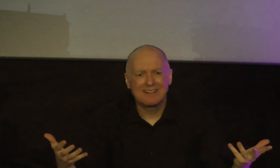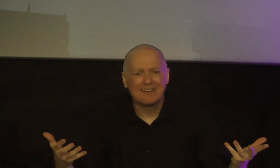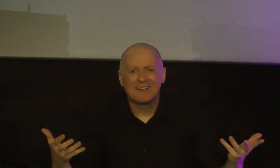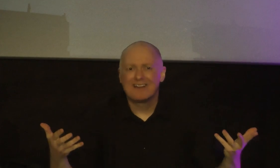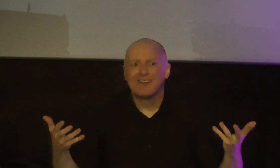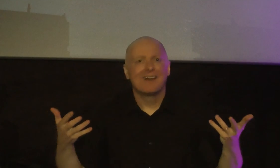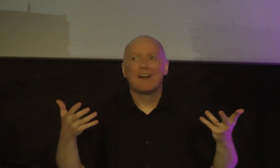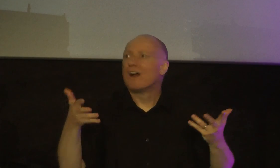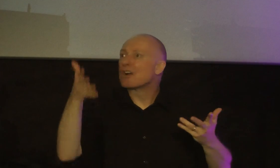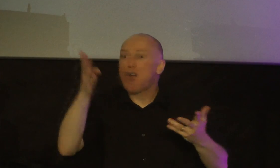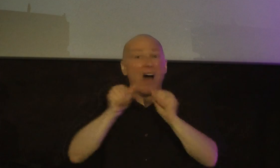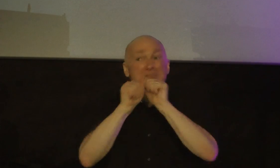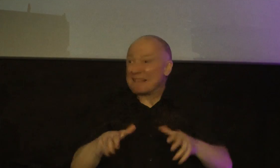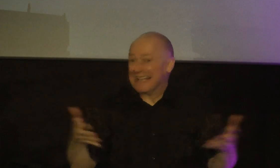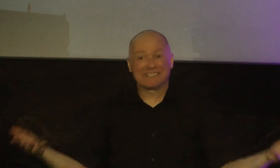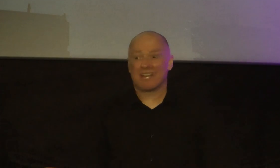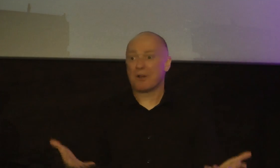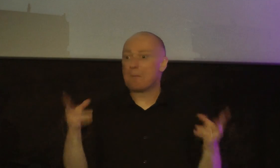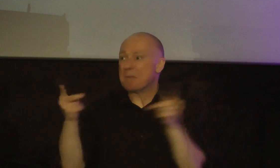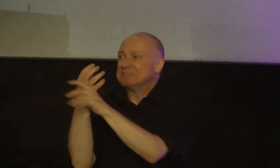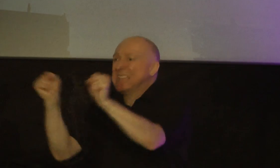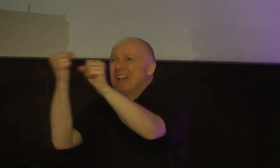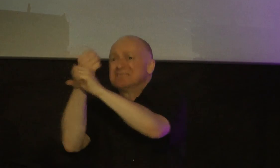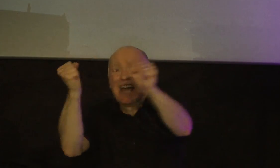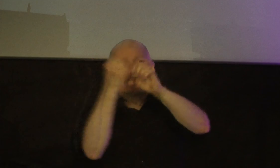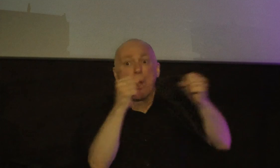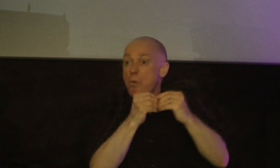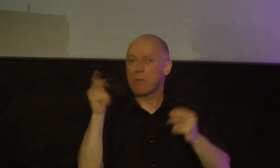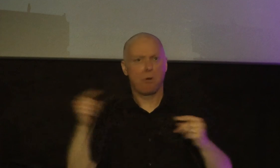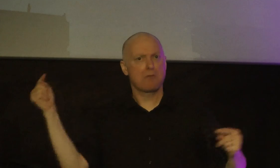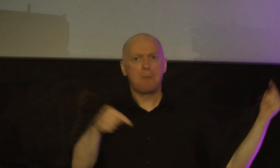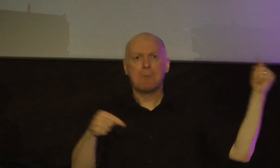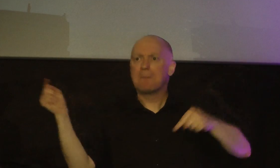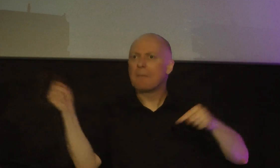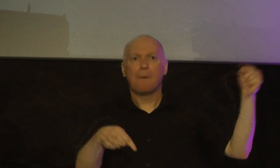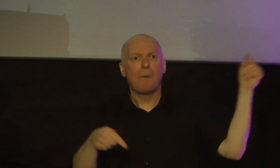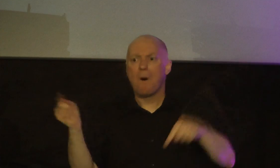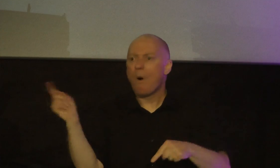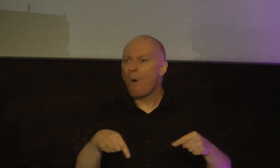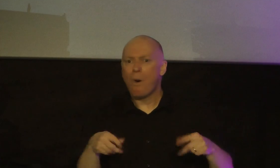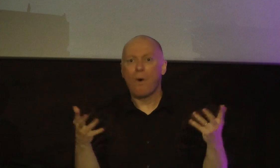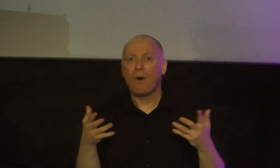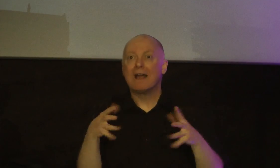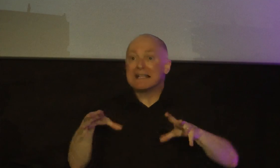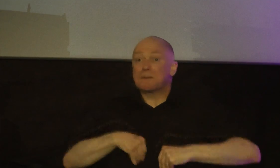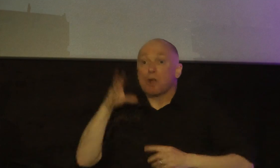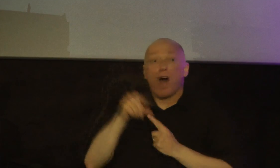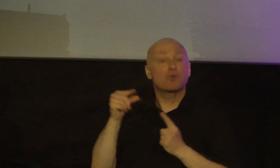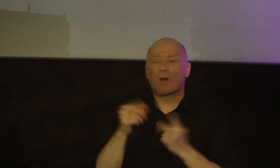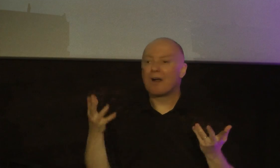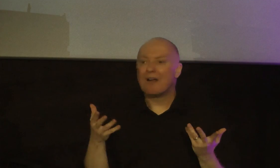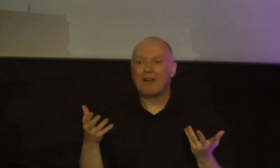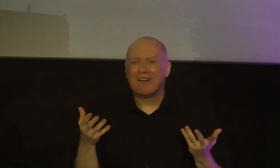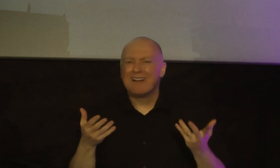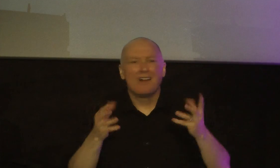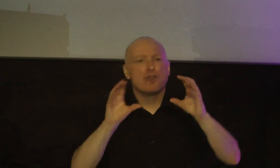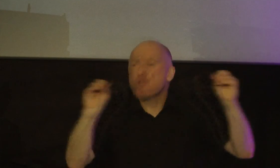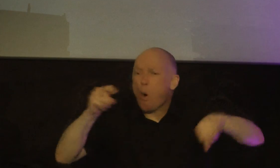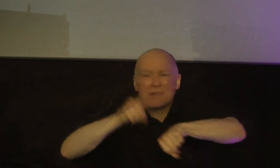fruitfulness as I said people are getting saved more and more people coming to sit under the teaching of God's word we have zero seconds to play games